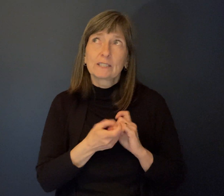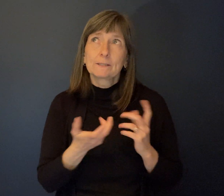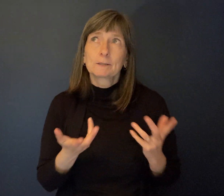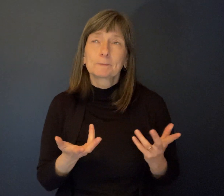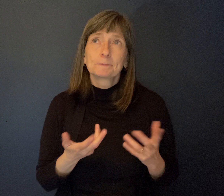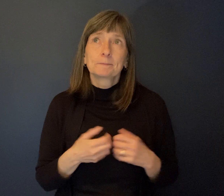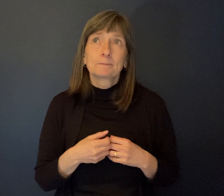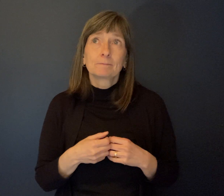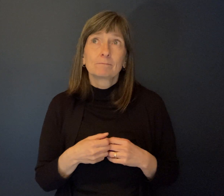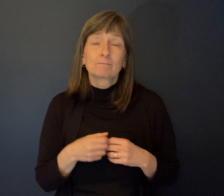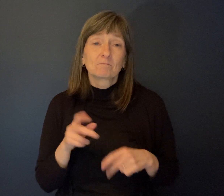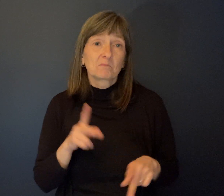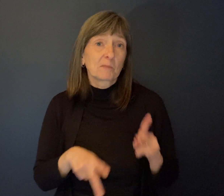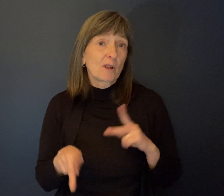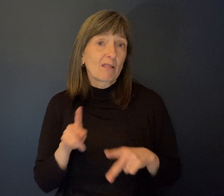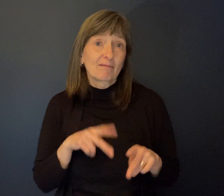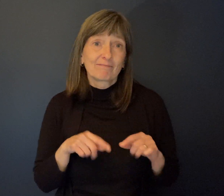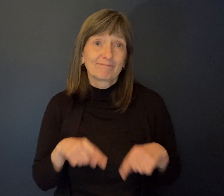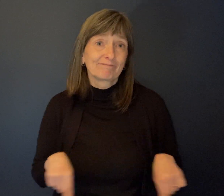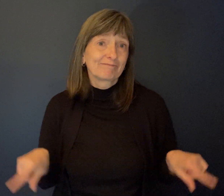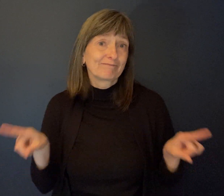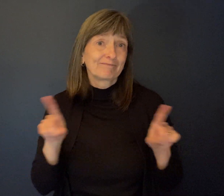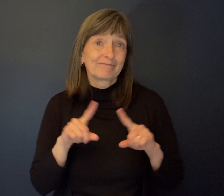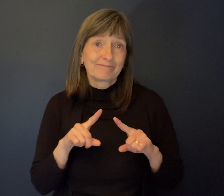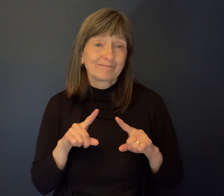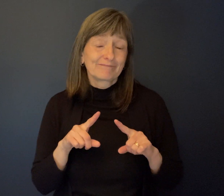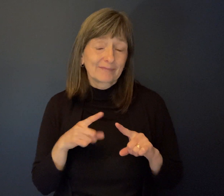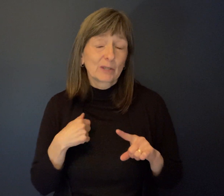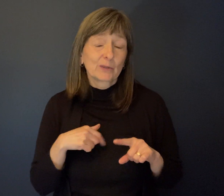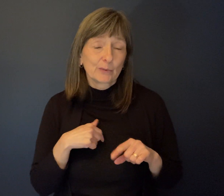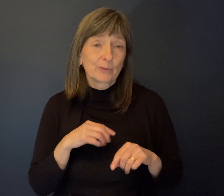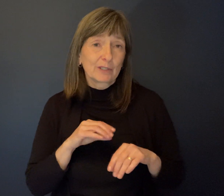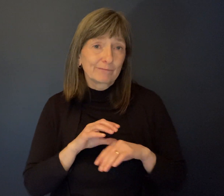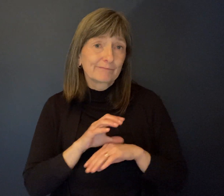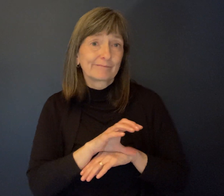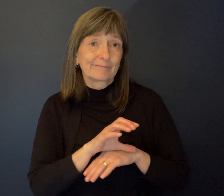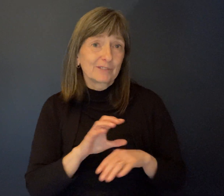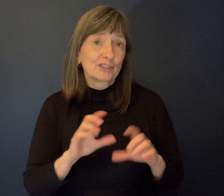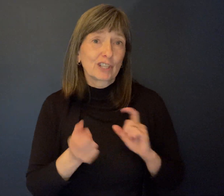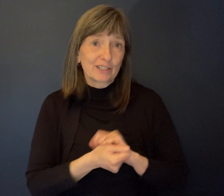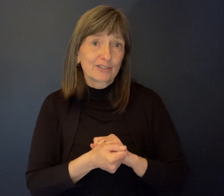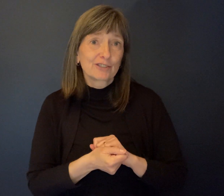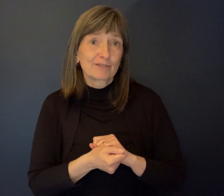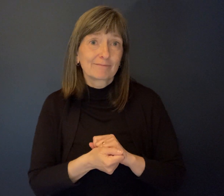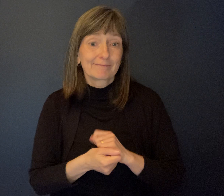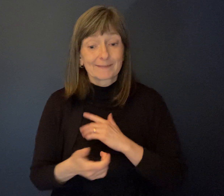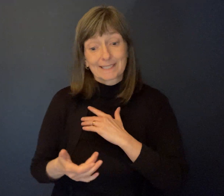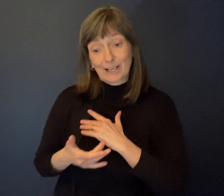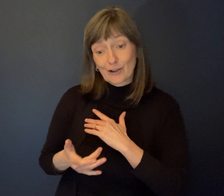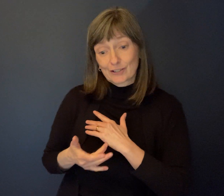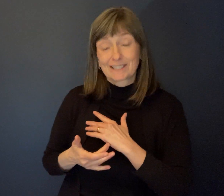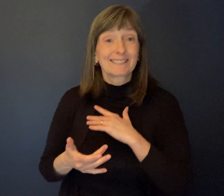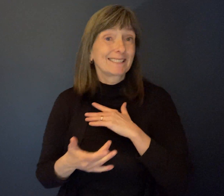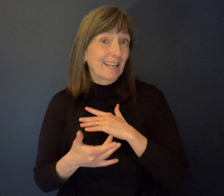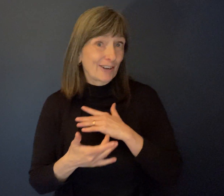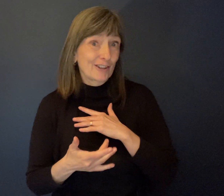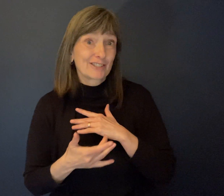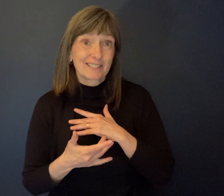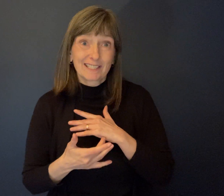People. People create a change. Technology. Technology created change. And organizations.